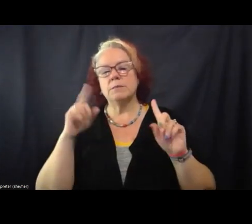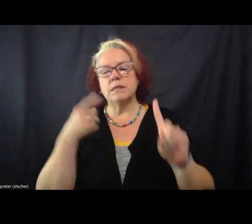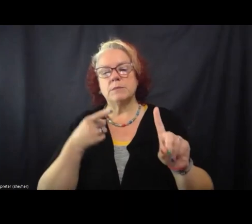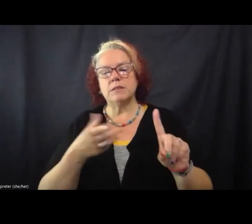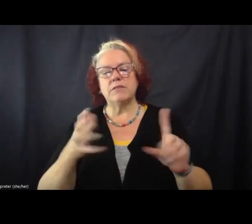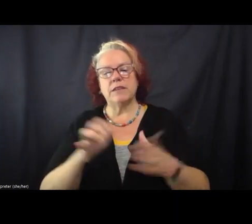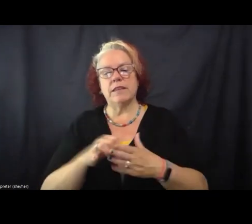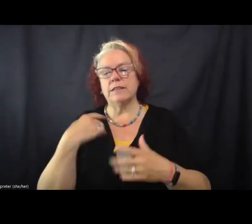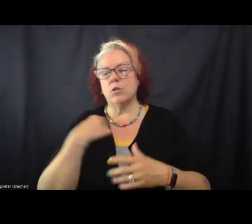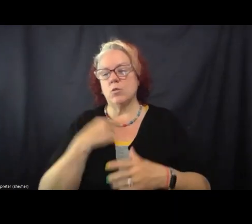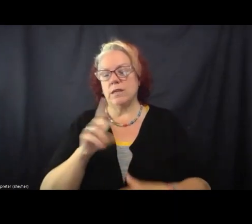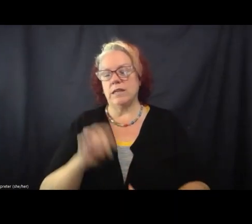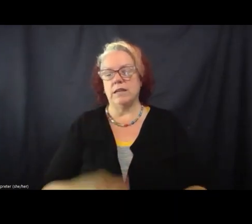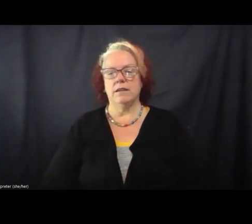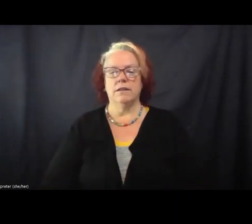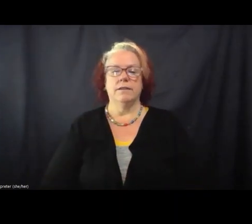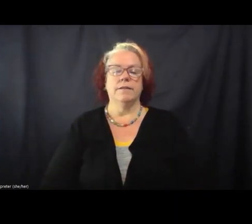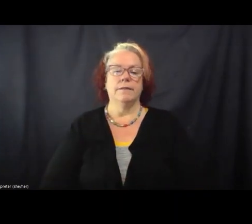did.